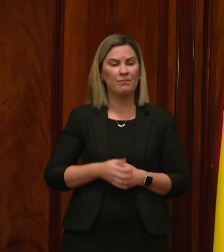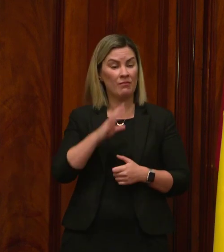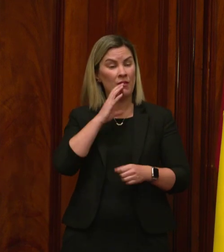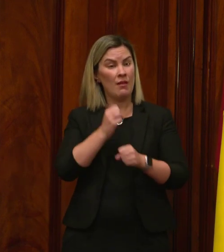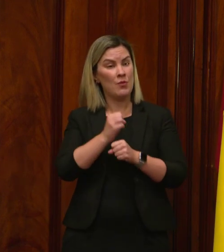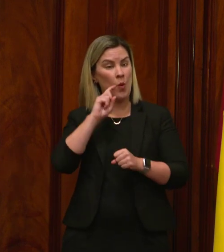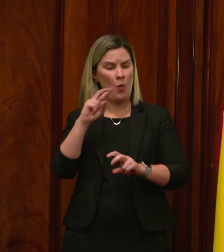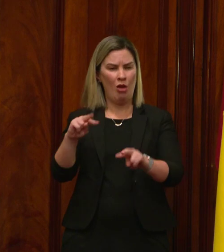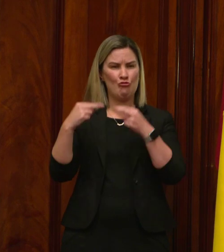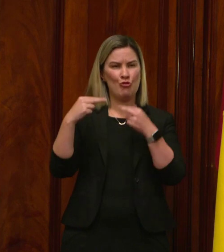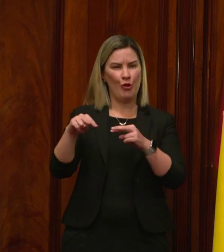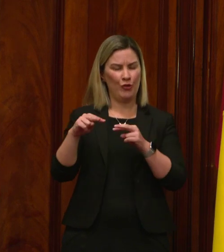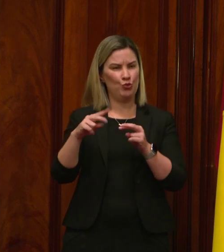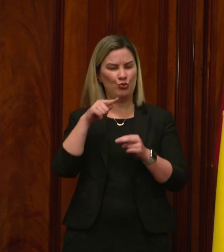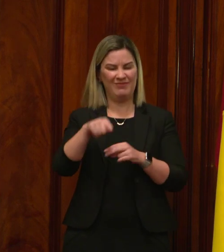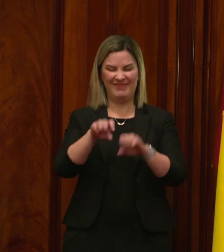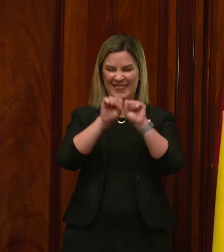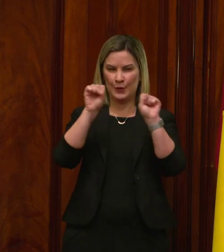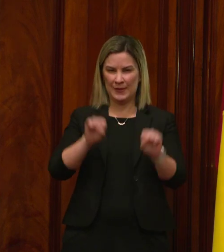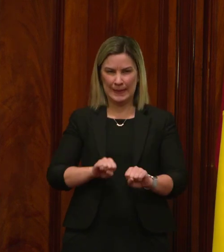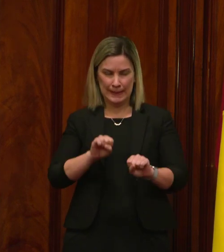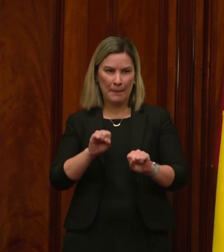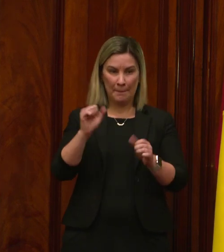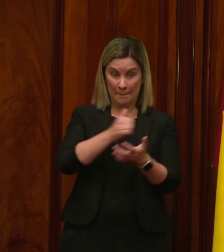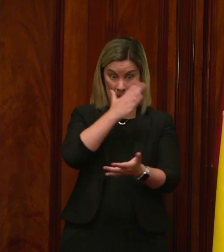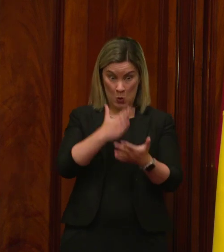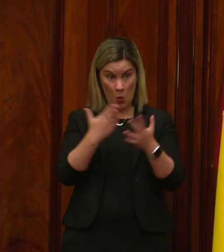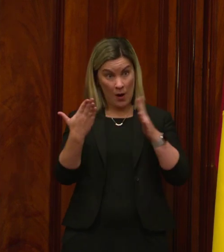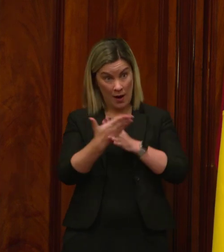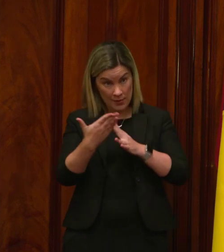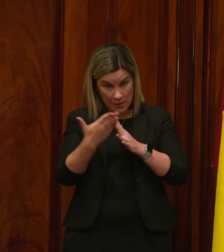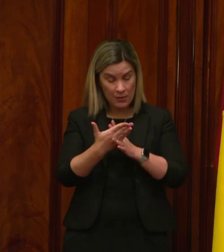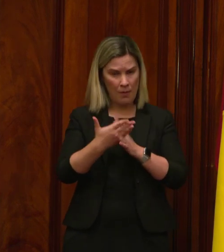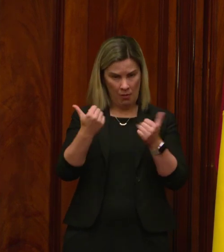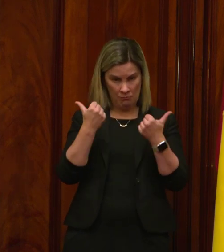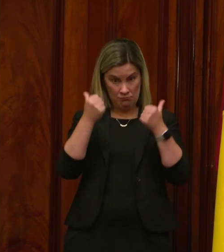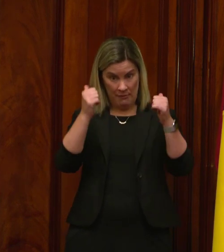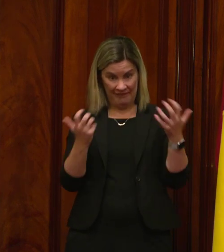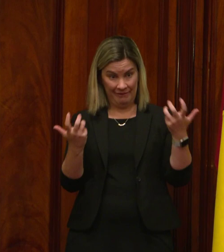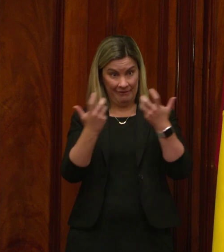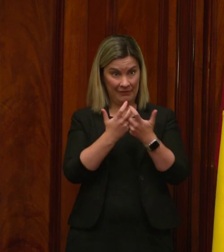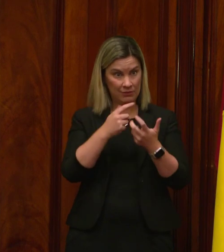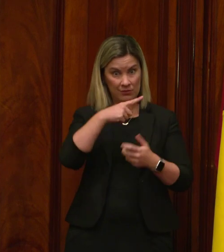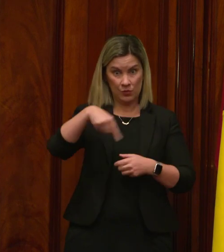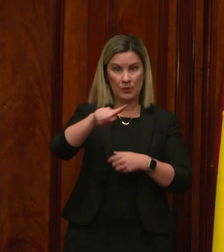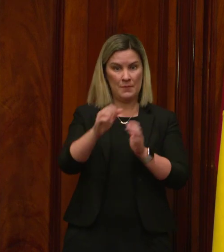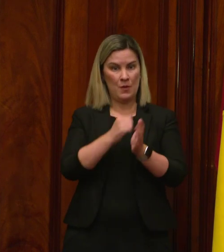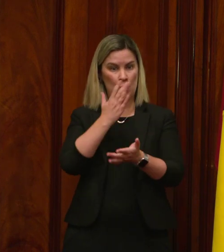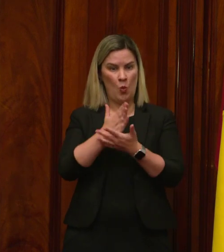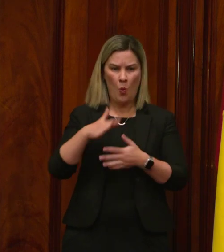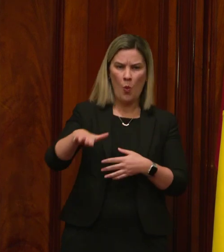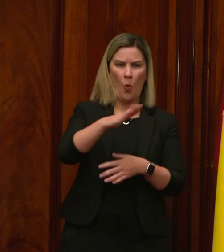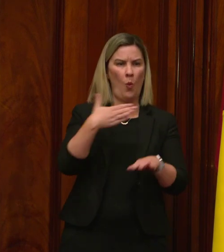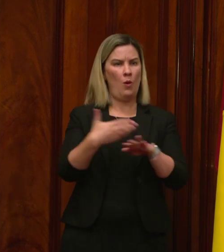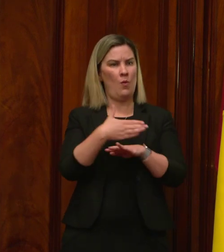review of the vocational education system to ensure that it is accessible and up to the task of reskilling the workers of New